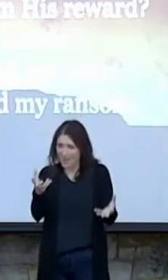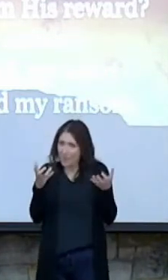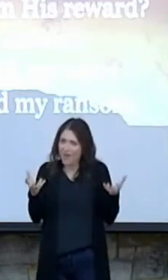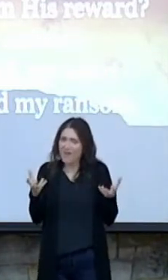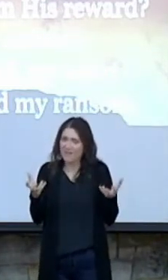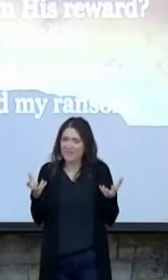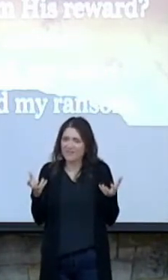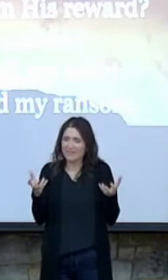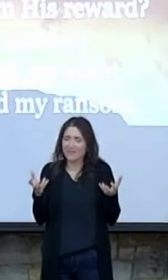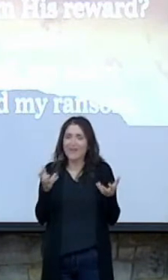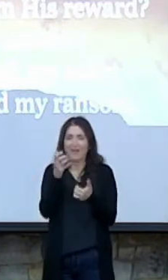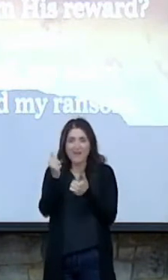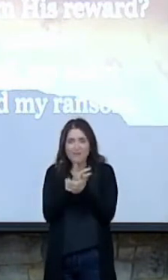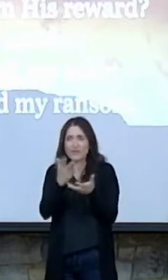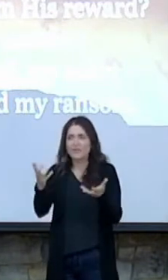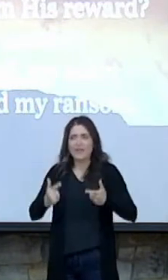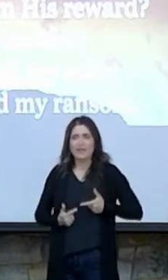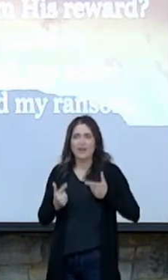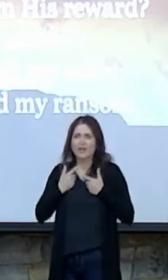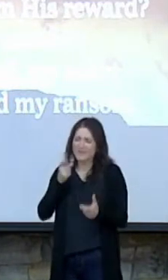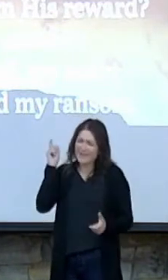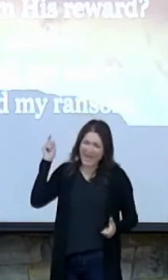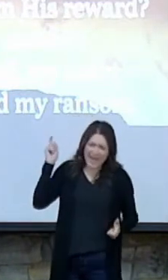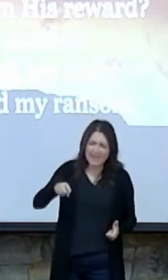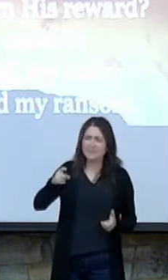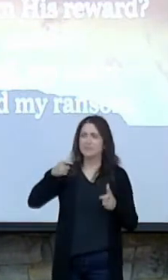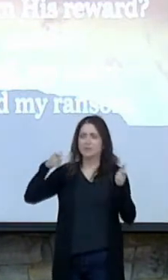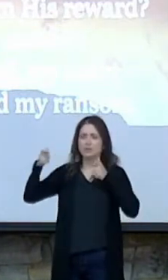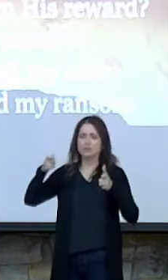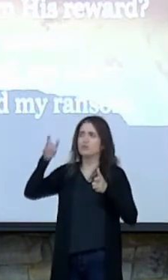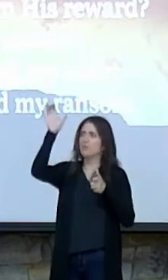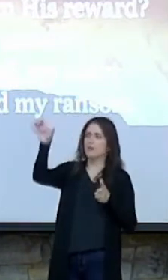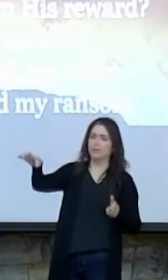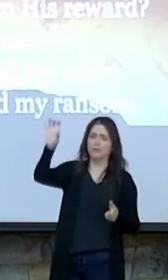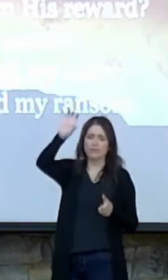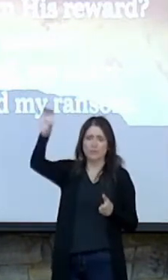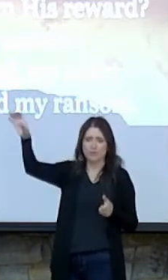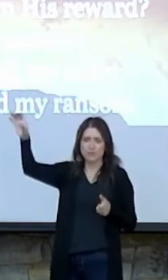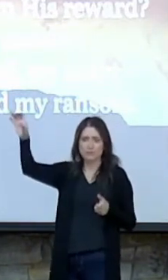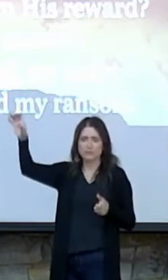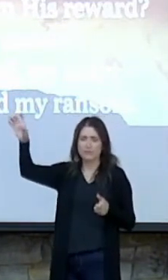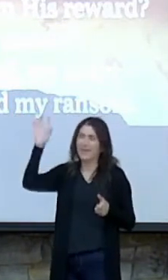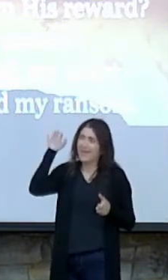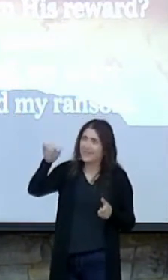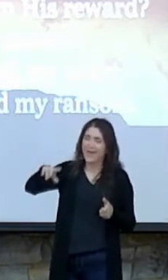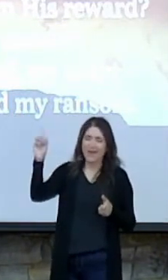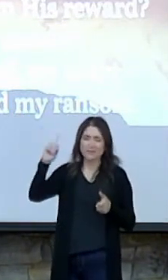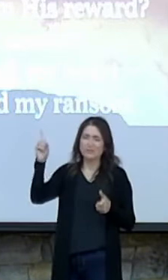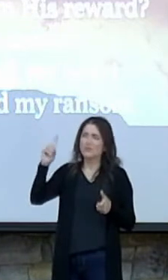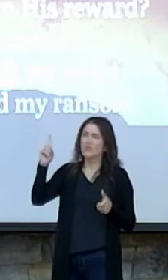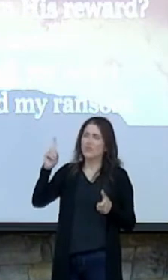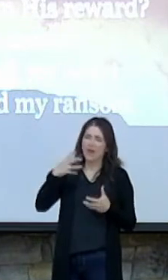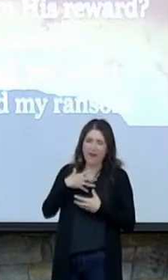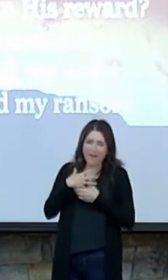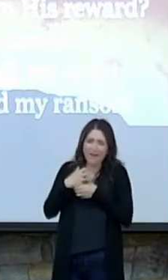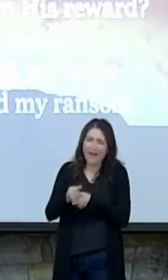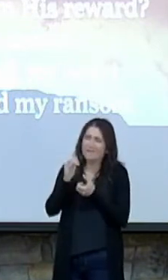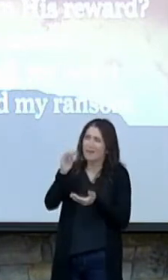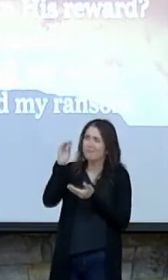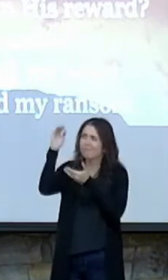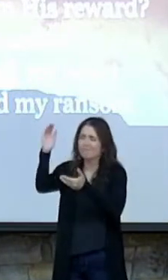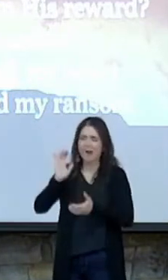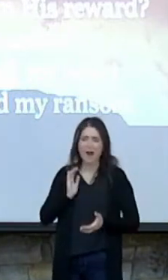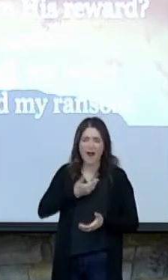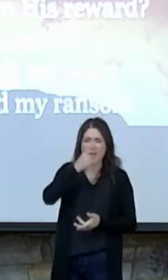Everything in our lives has to be controlled by the cross. That's where we put our confidence. That's where we put our